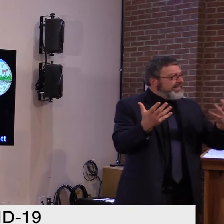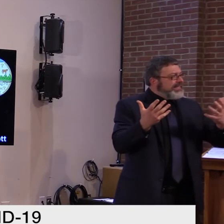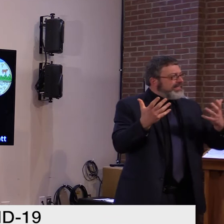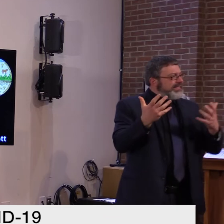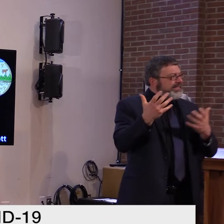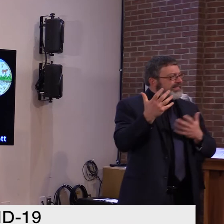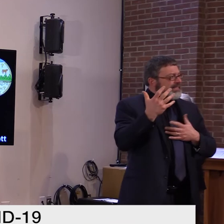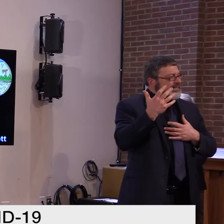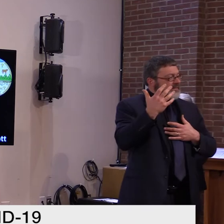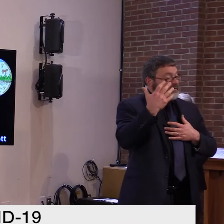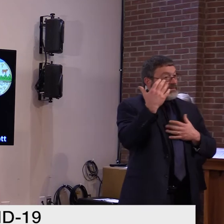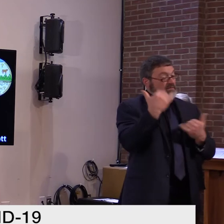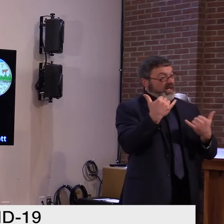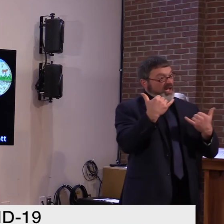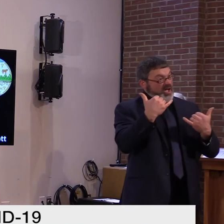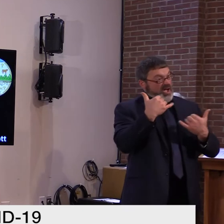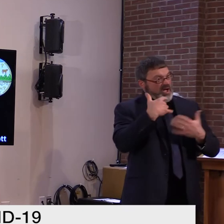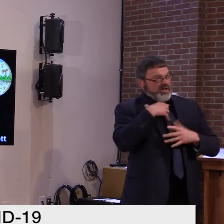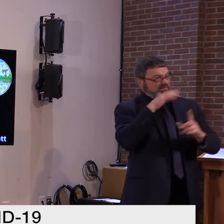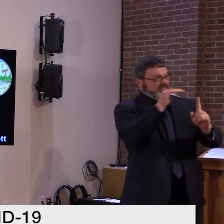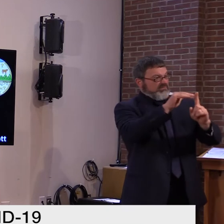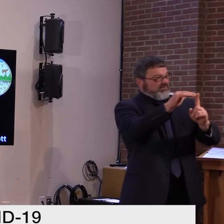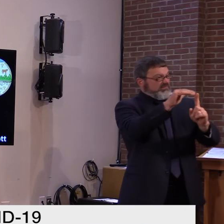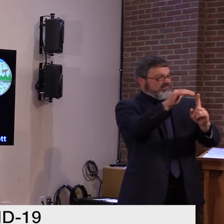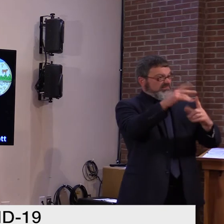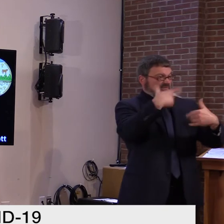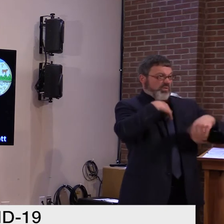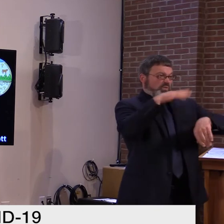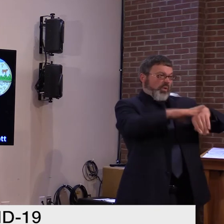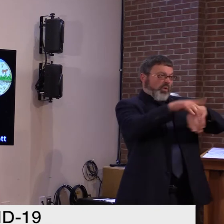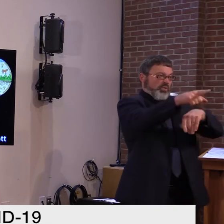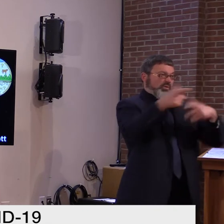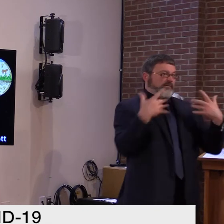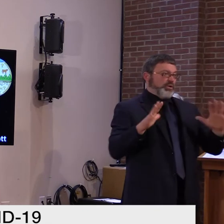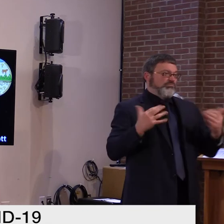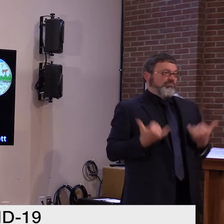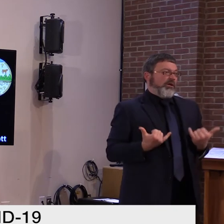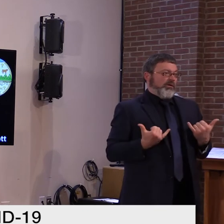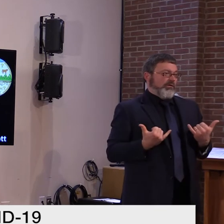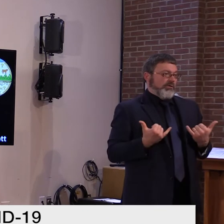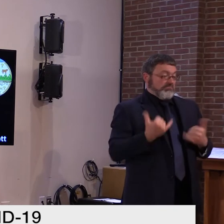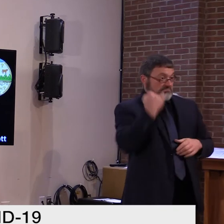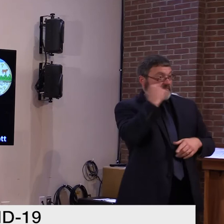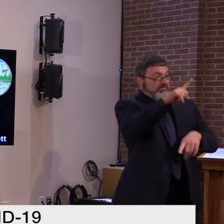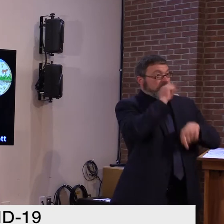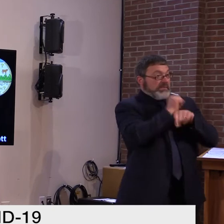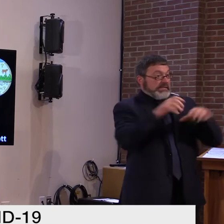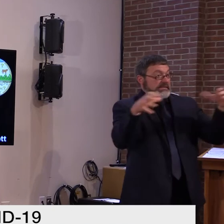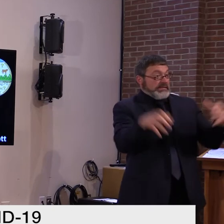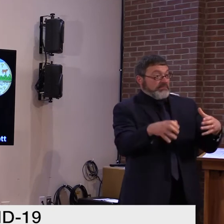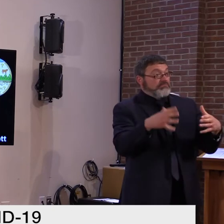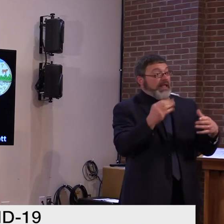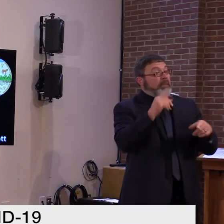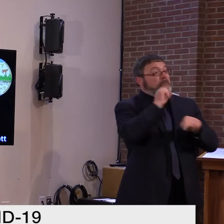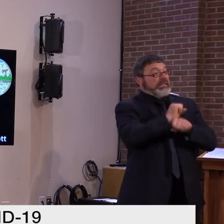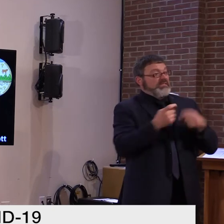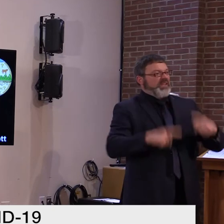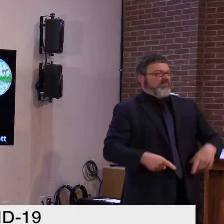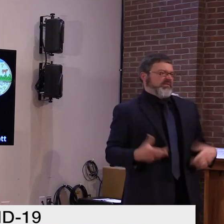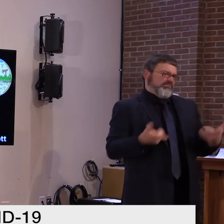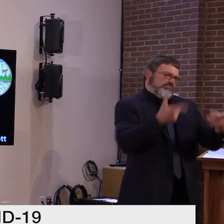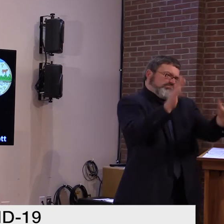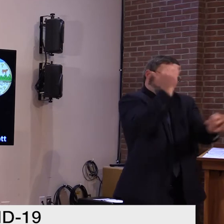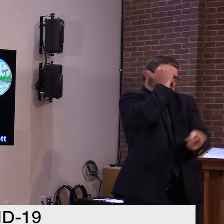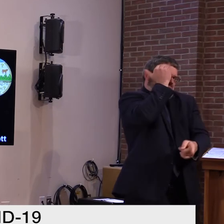contact tracers collect tell us where the solutions are, limiting contact among households in